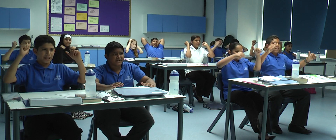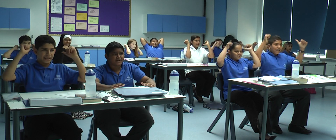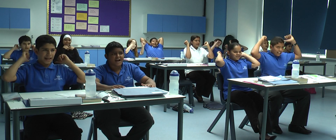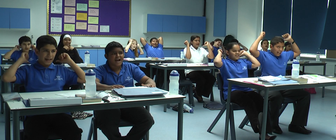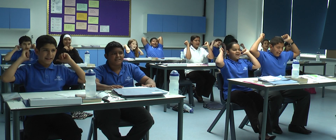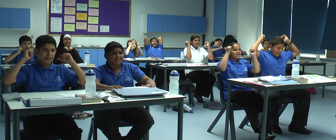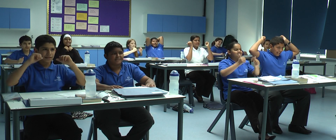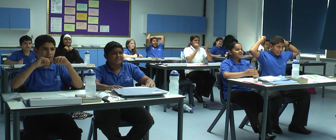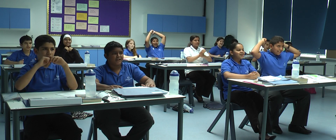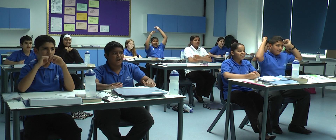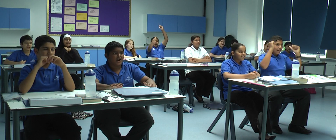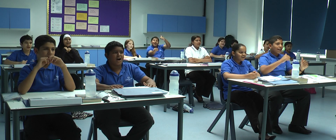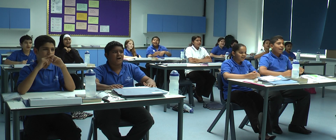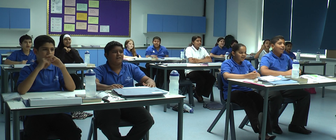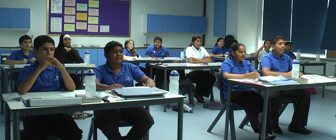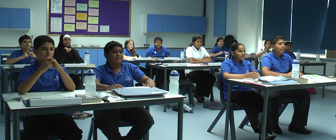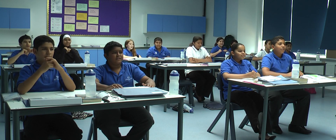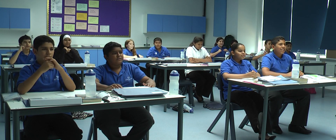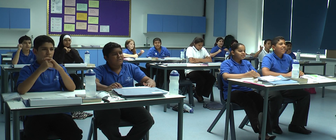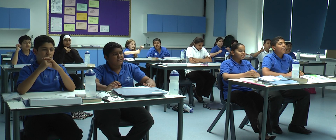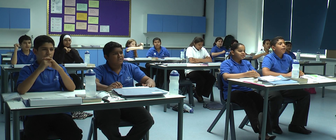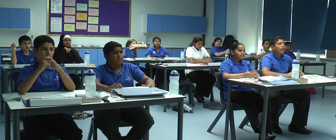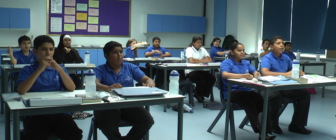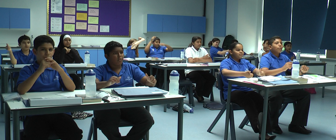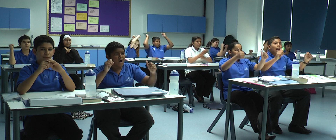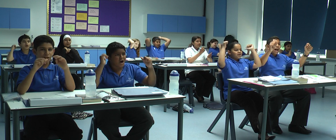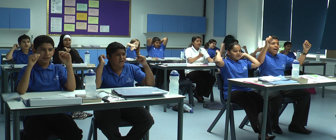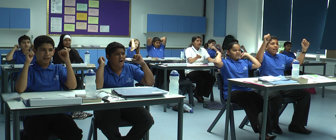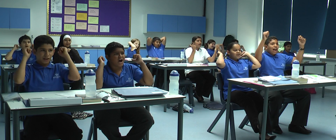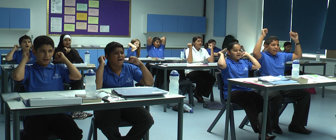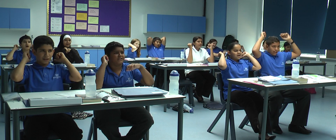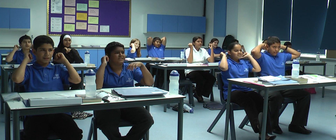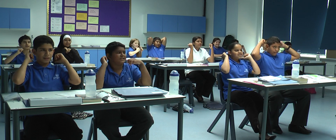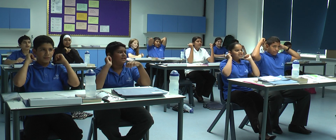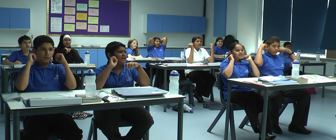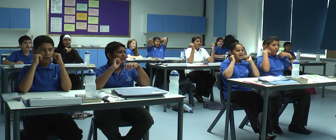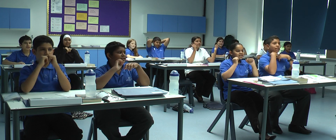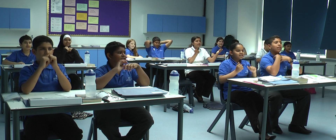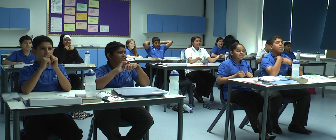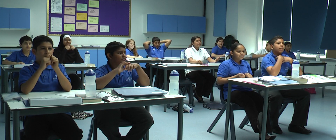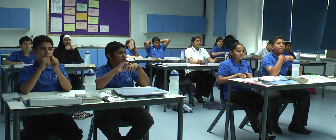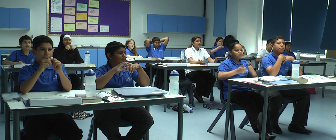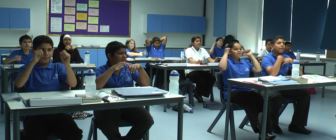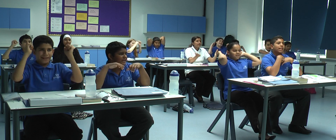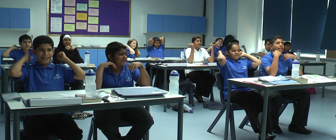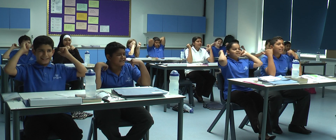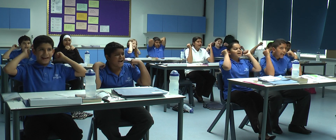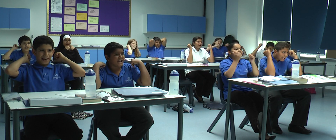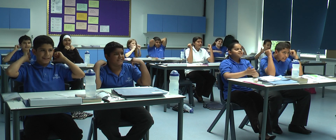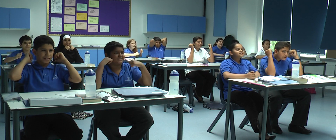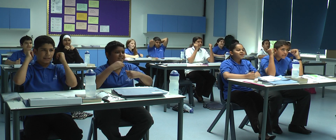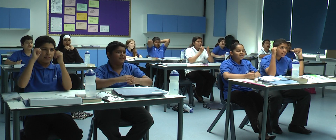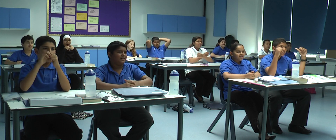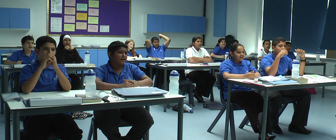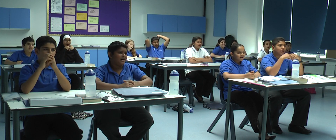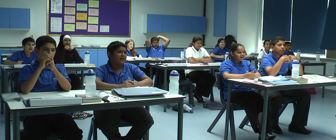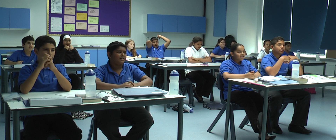be nice. Uh-huh. With a little bit work hard. And a little bit be nice. Uh-huh.